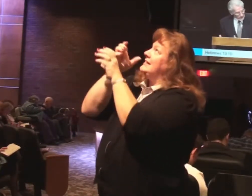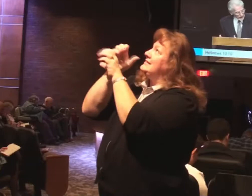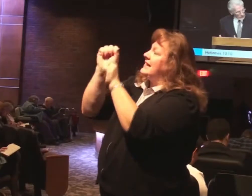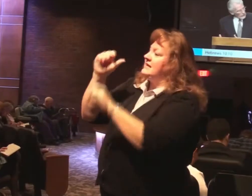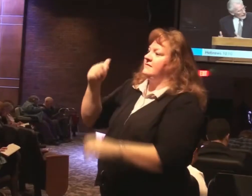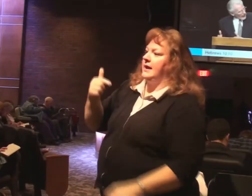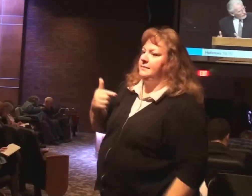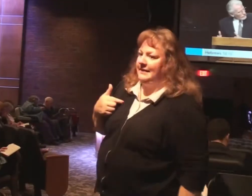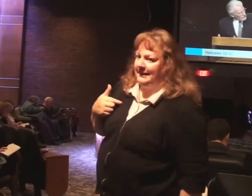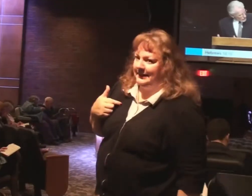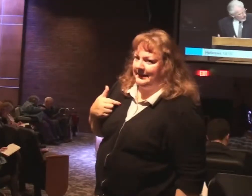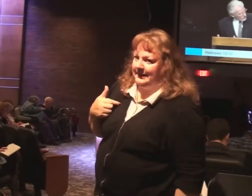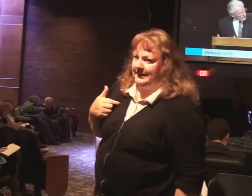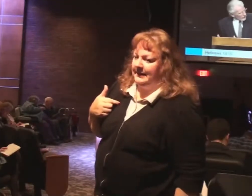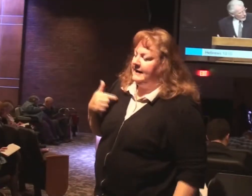We have been sanctified.